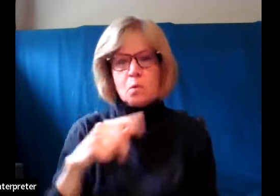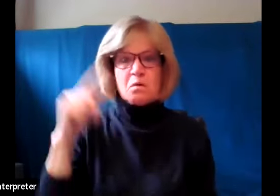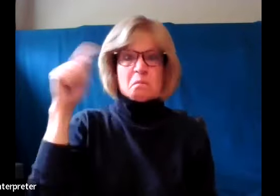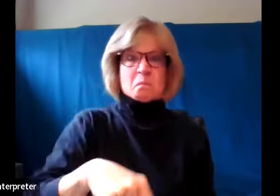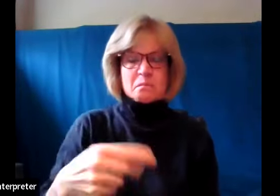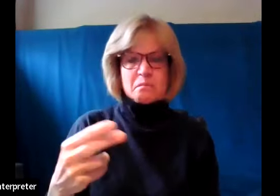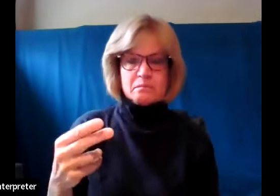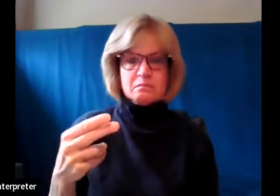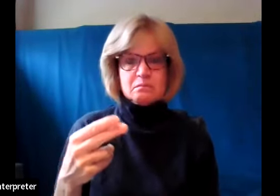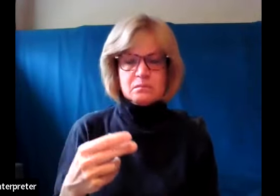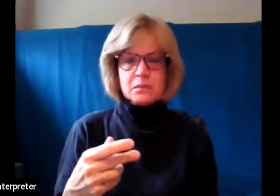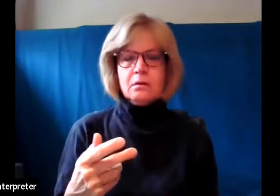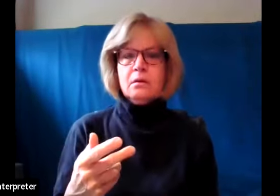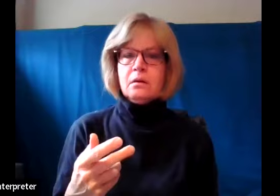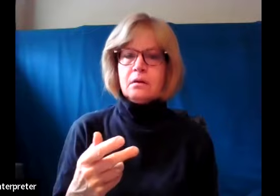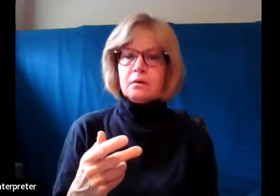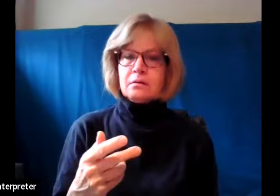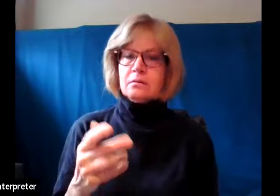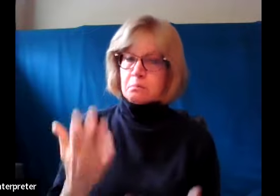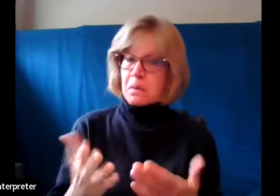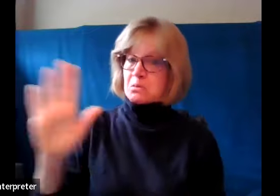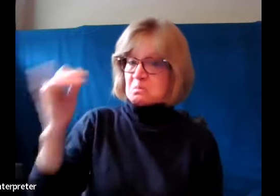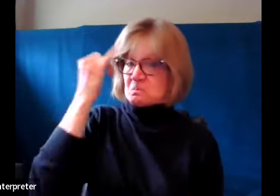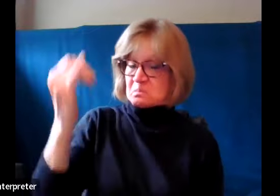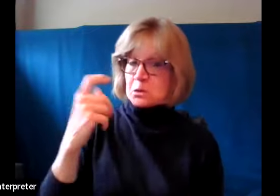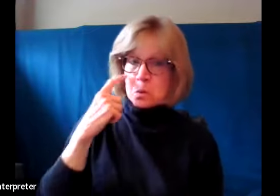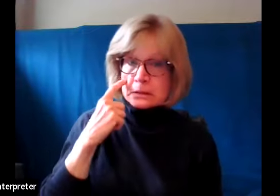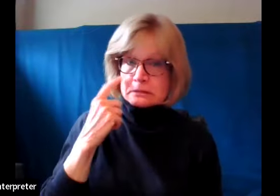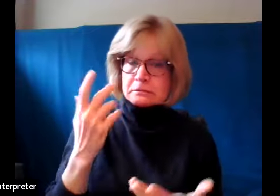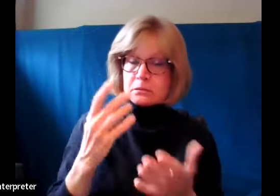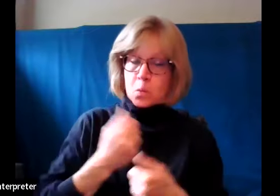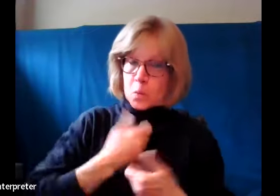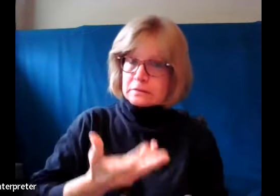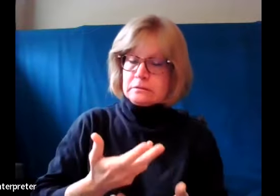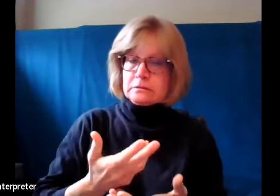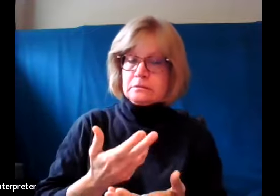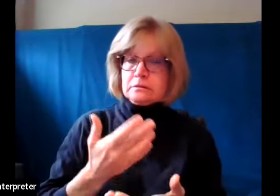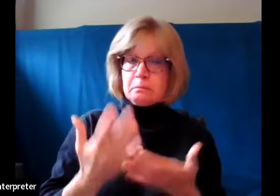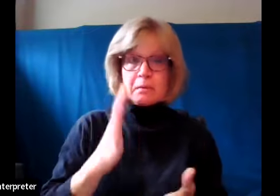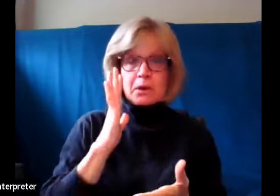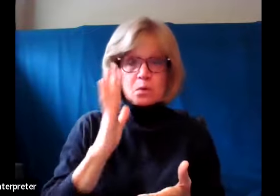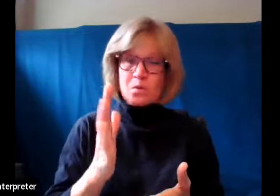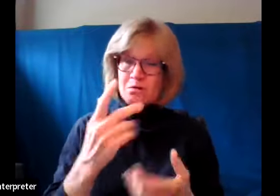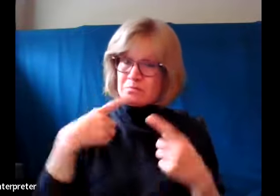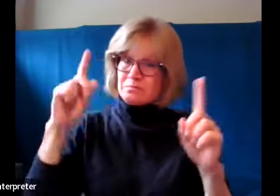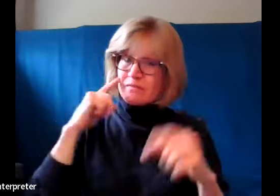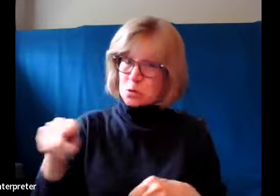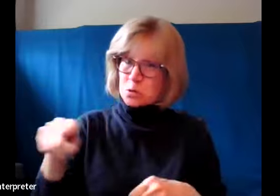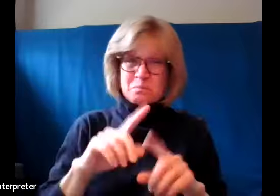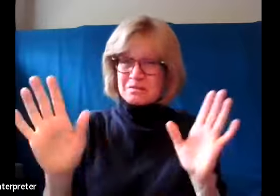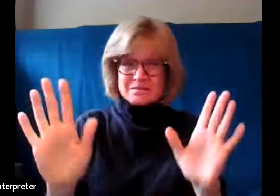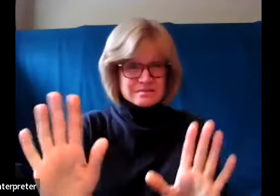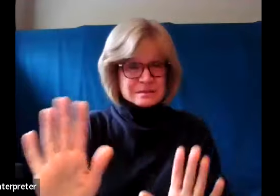And so that may be your idea of witnessing. And that may work for you. But I have to say today